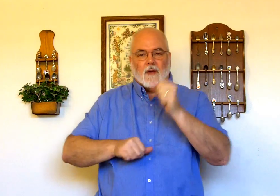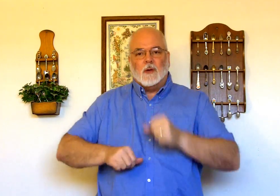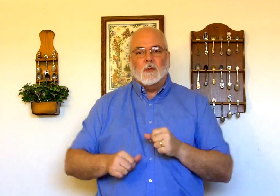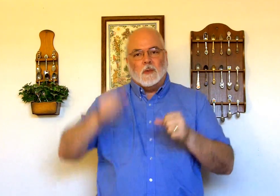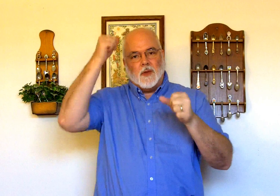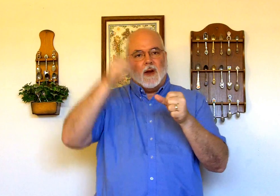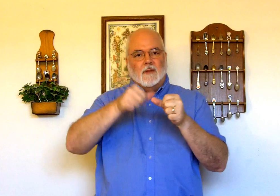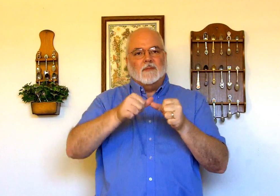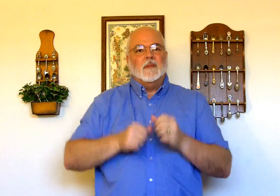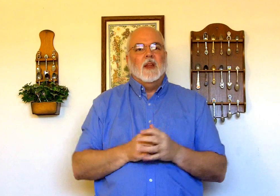remembered there.